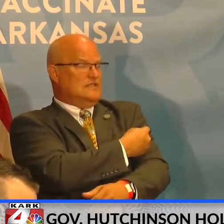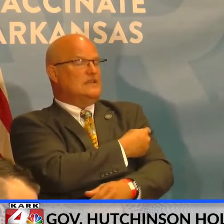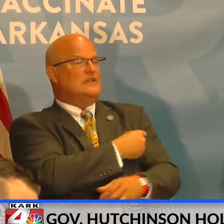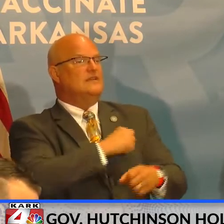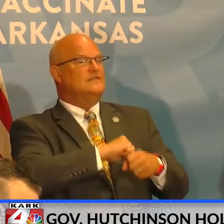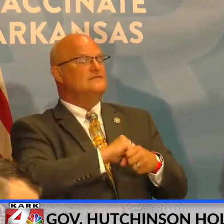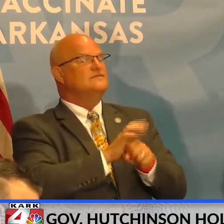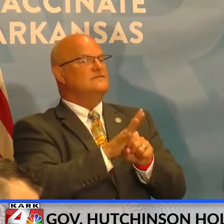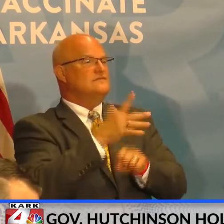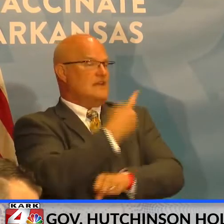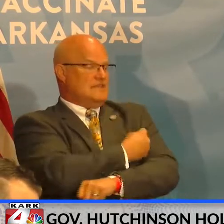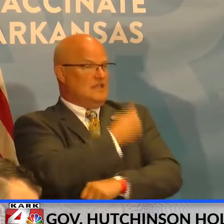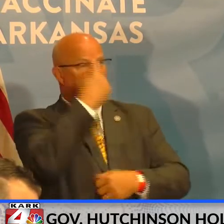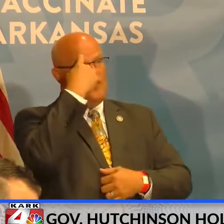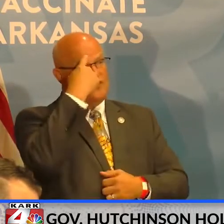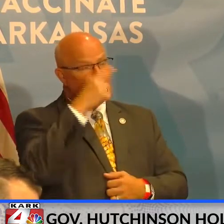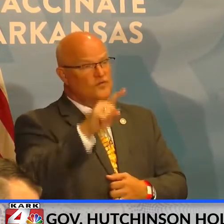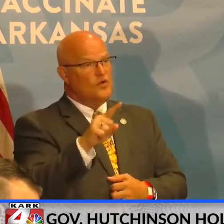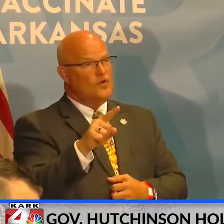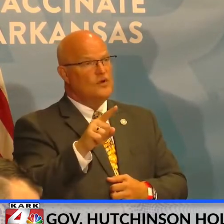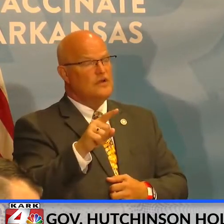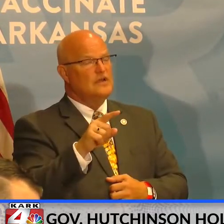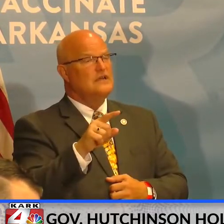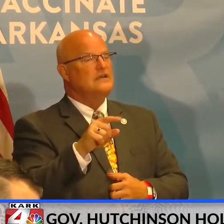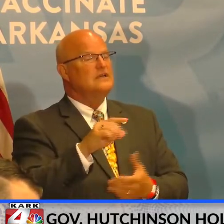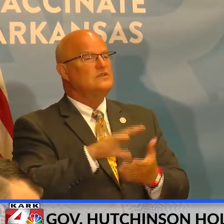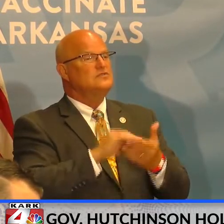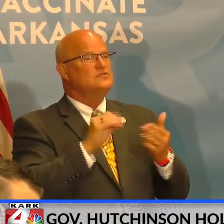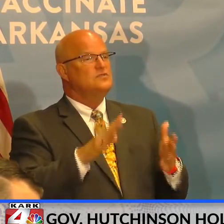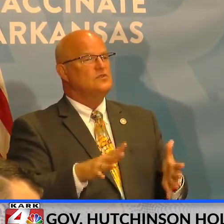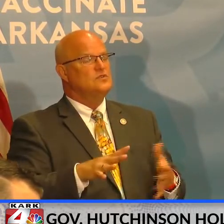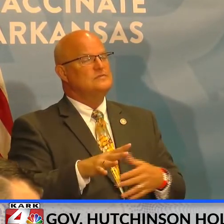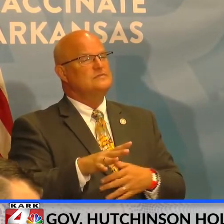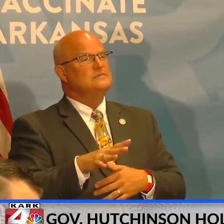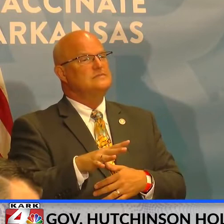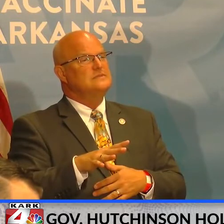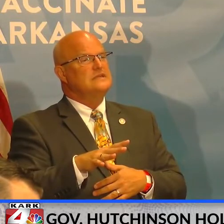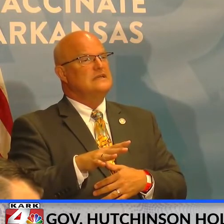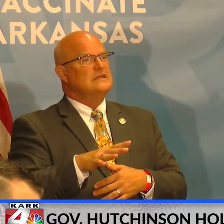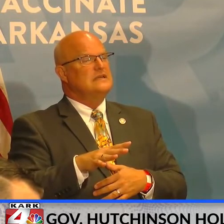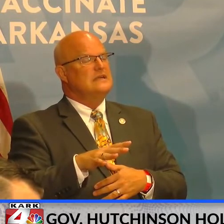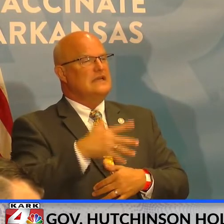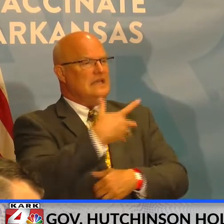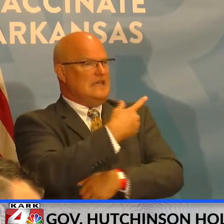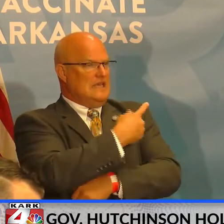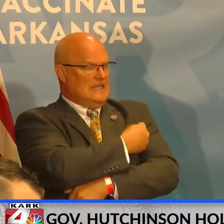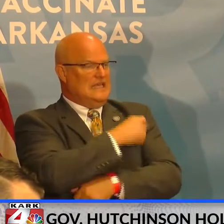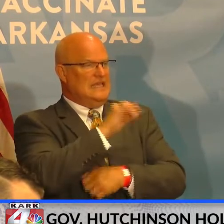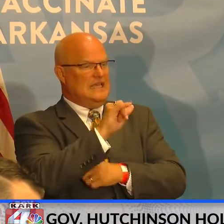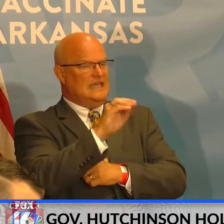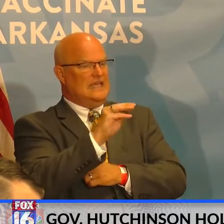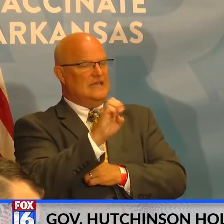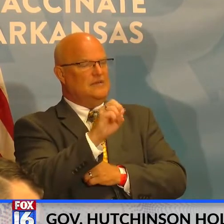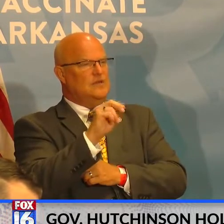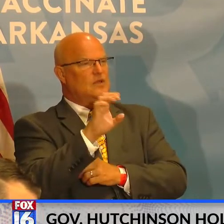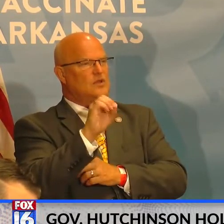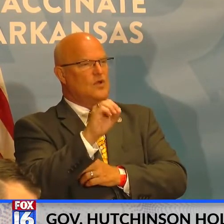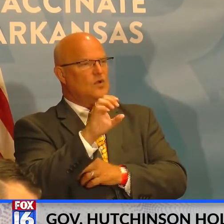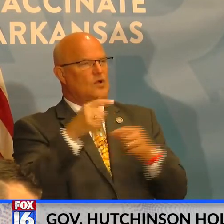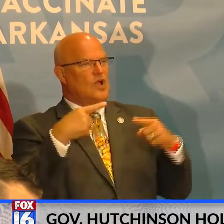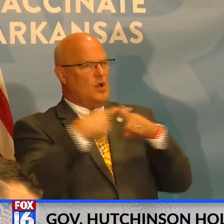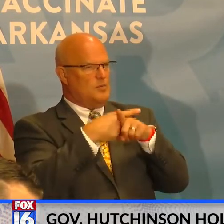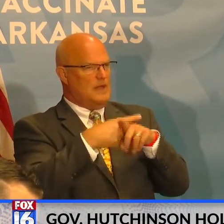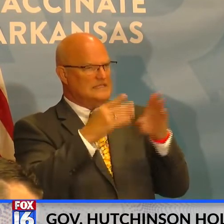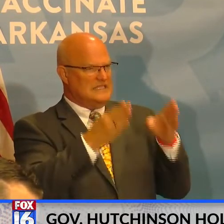vaccinations for those that are moderately or severely immune immunocompromised individuals.